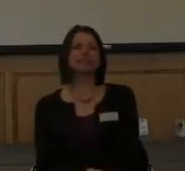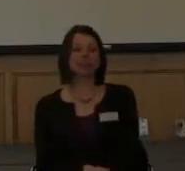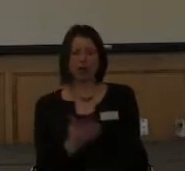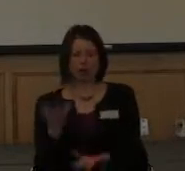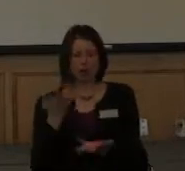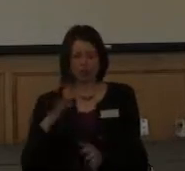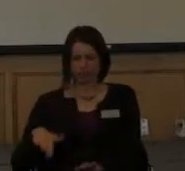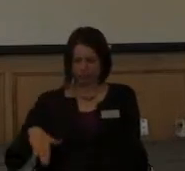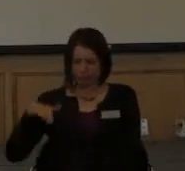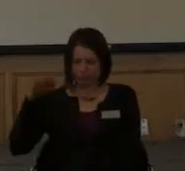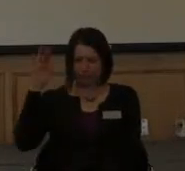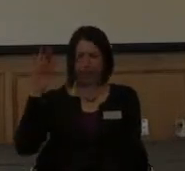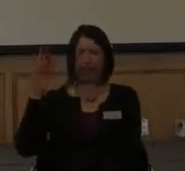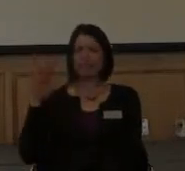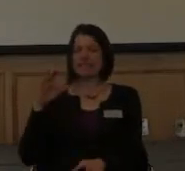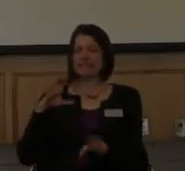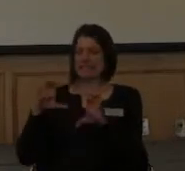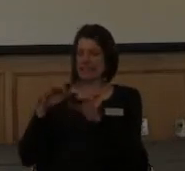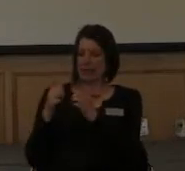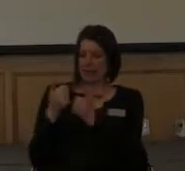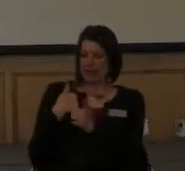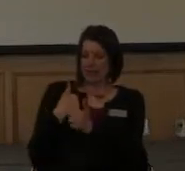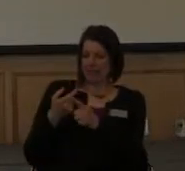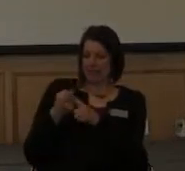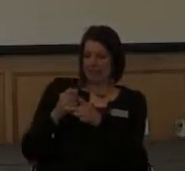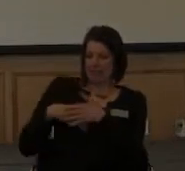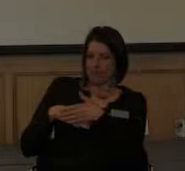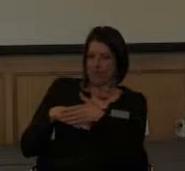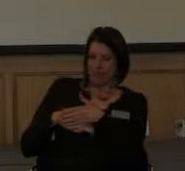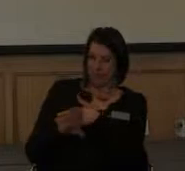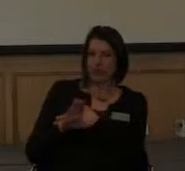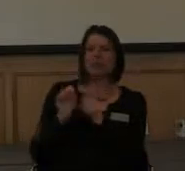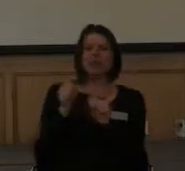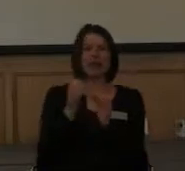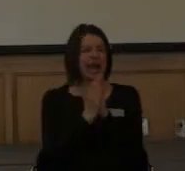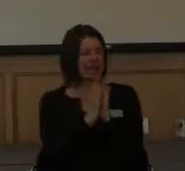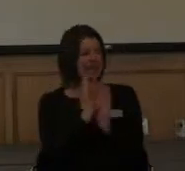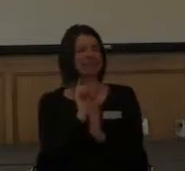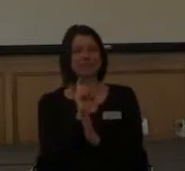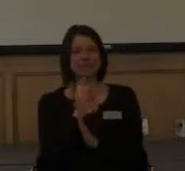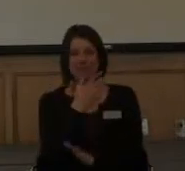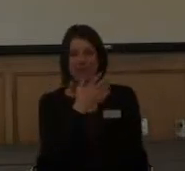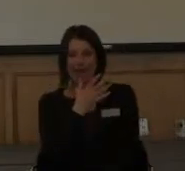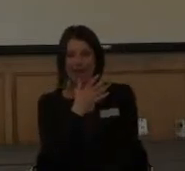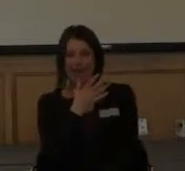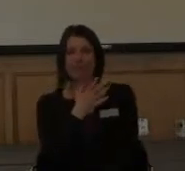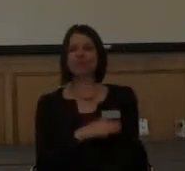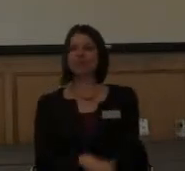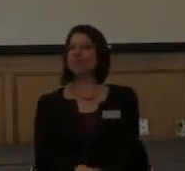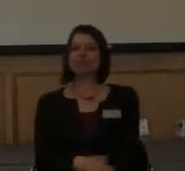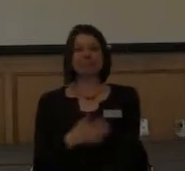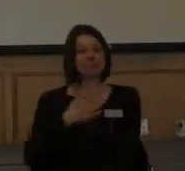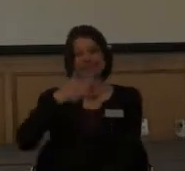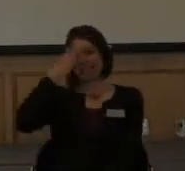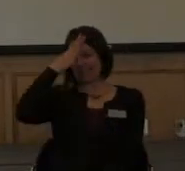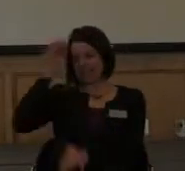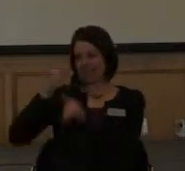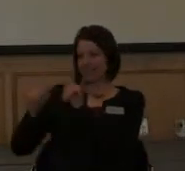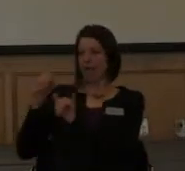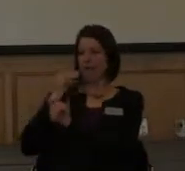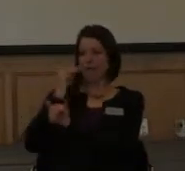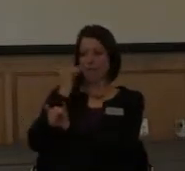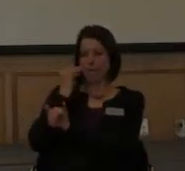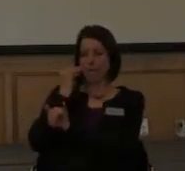deal with me from birth, you can ask her. My dad did not come. He is the state of home to